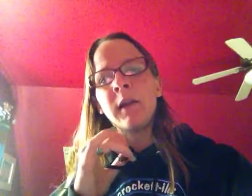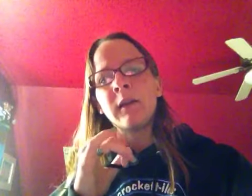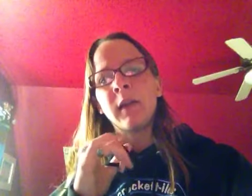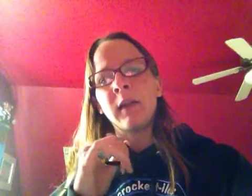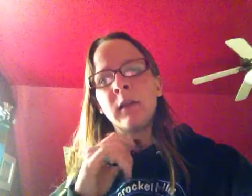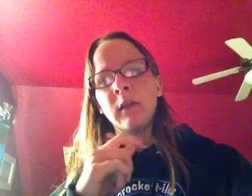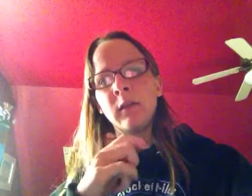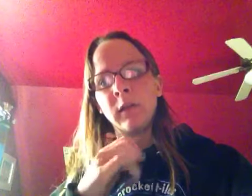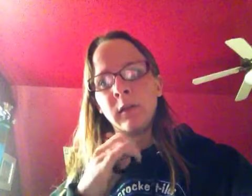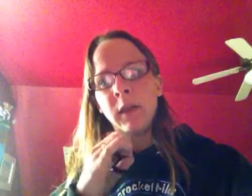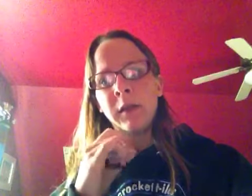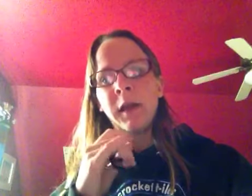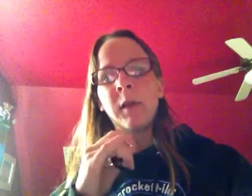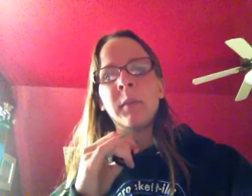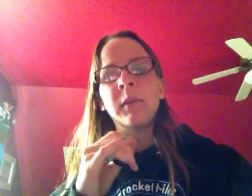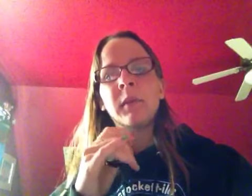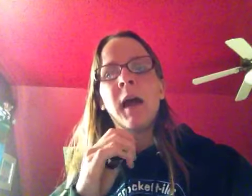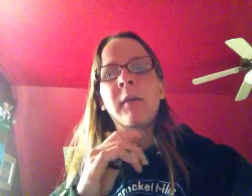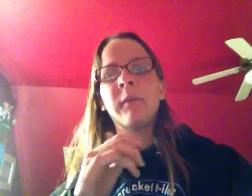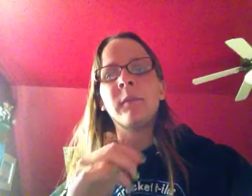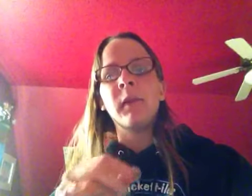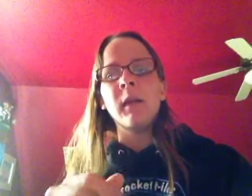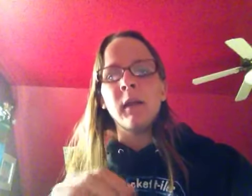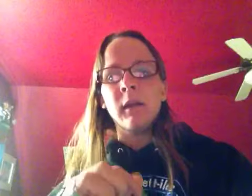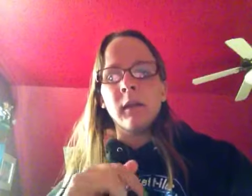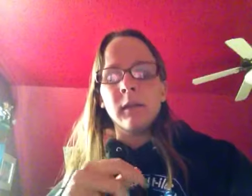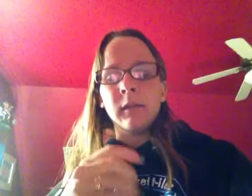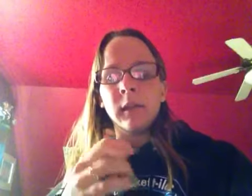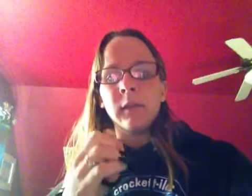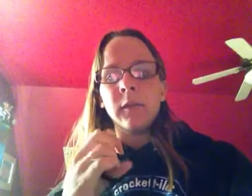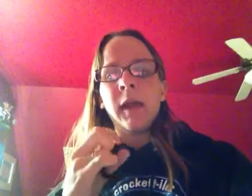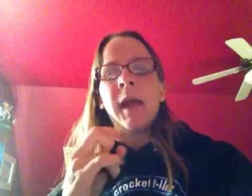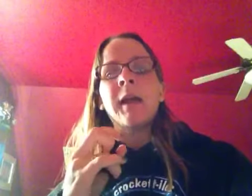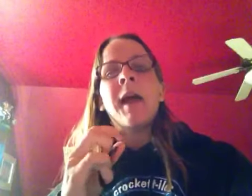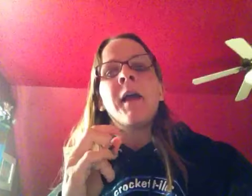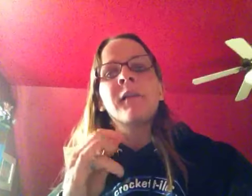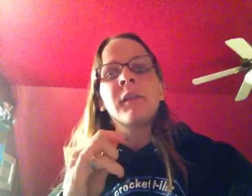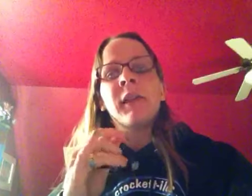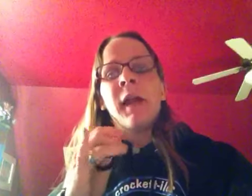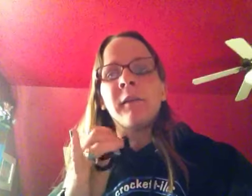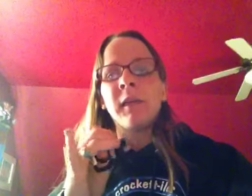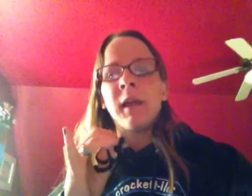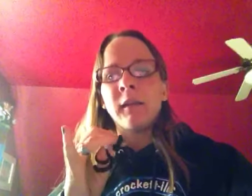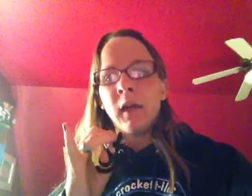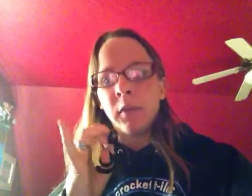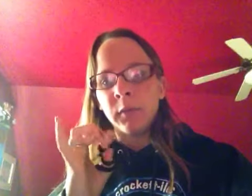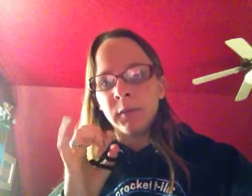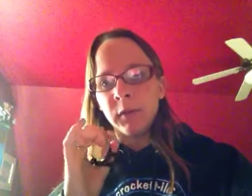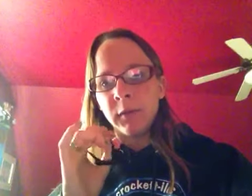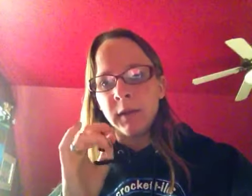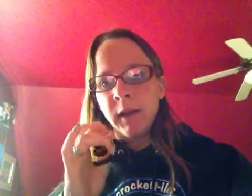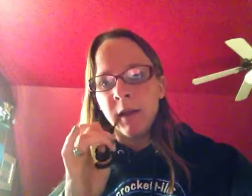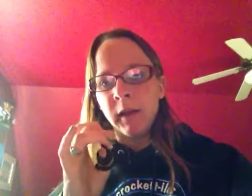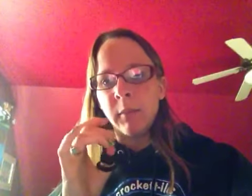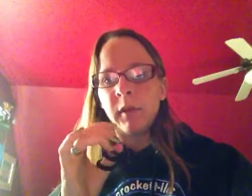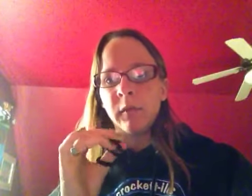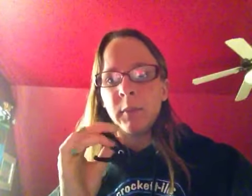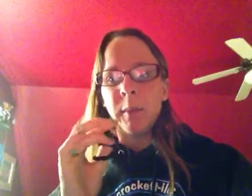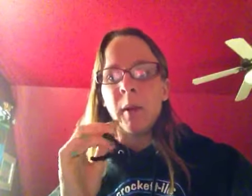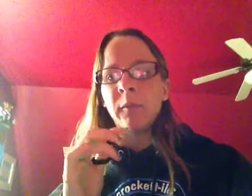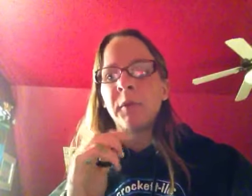I decided to use it there and I completely I completely forgot I had it. Actually, I was at a thrift store one day getting a present from my mom for